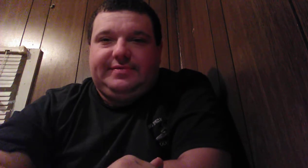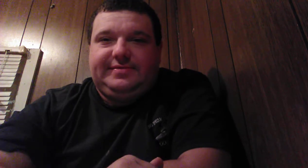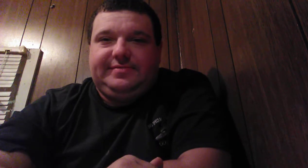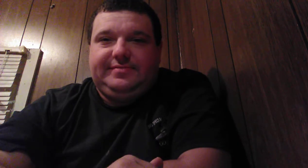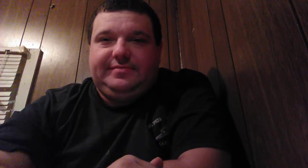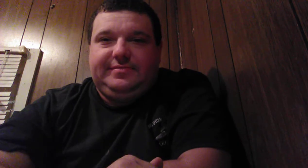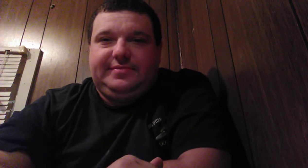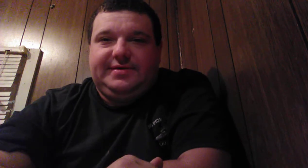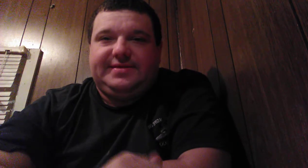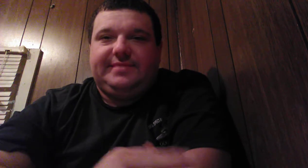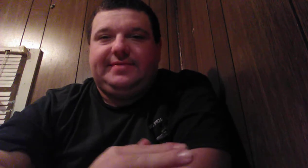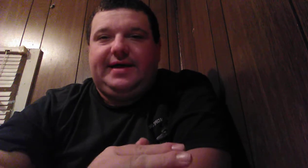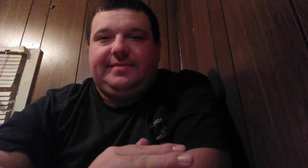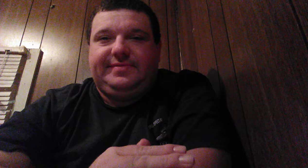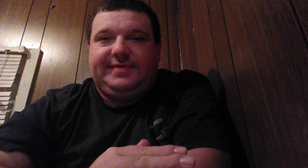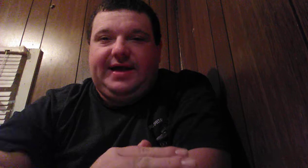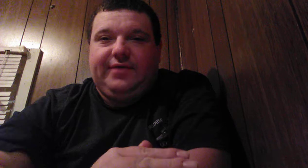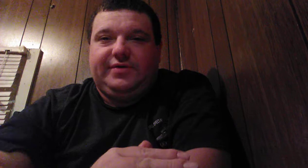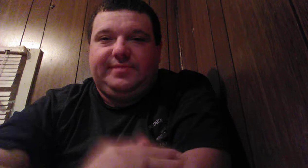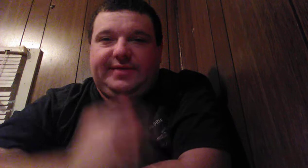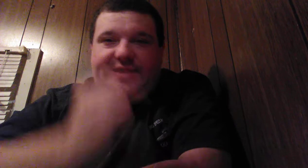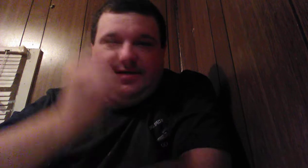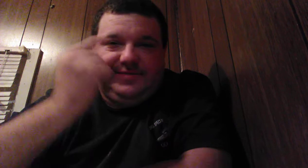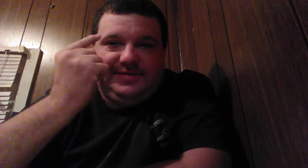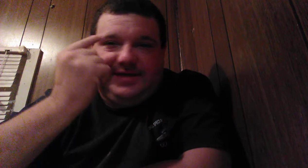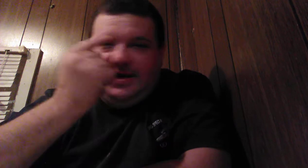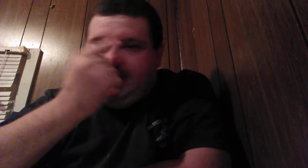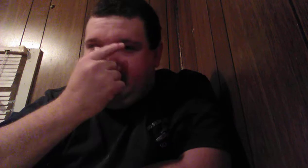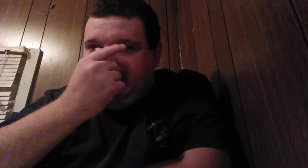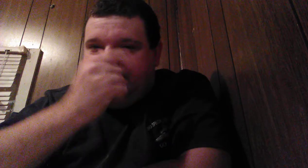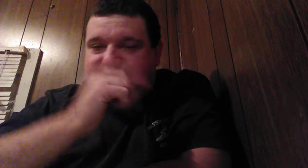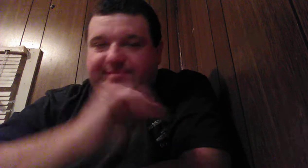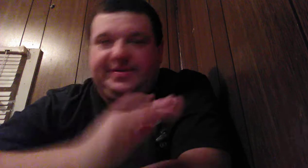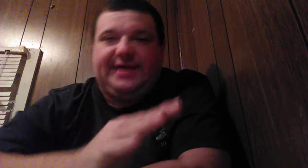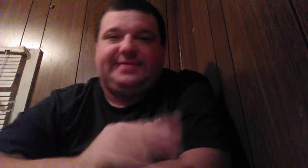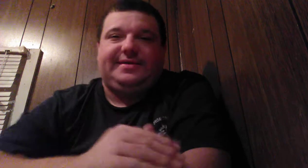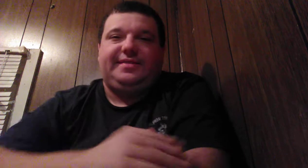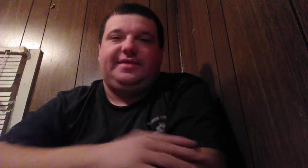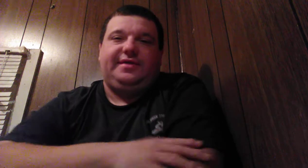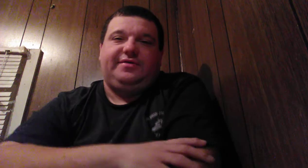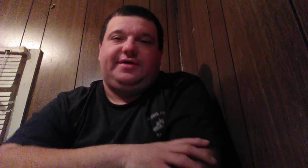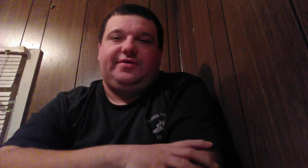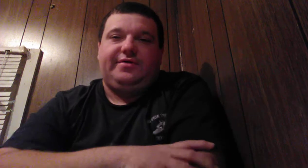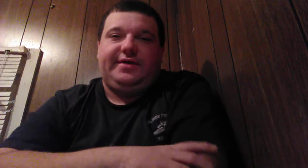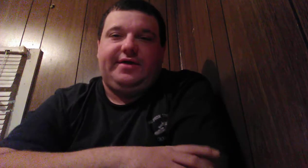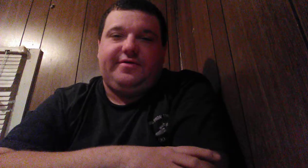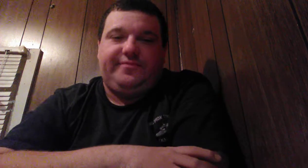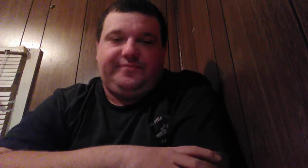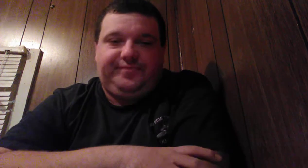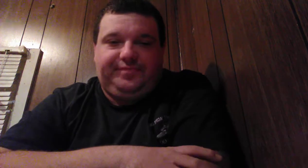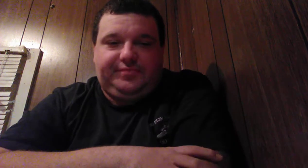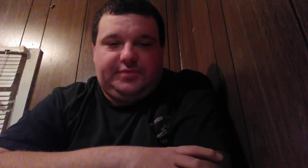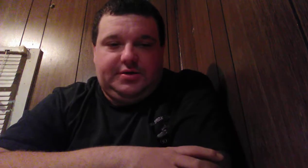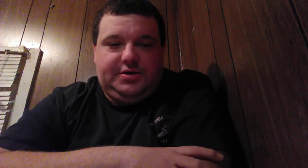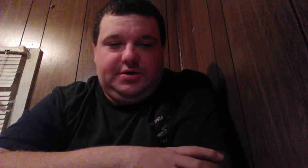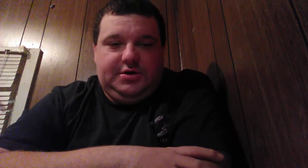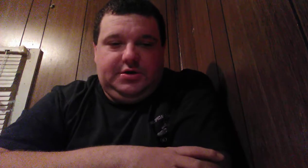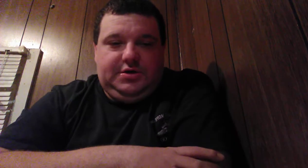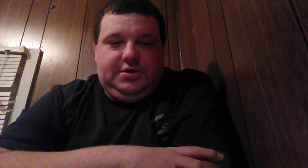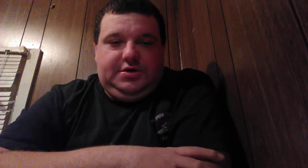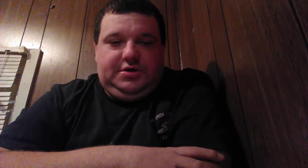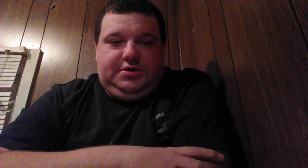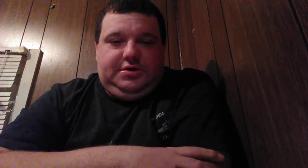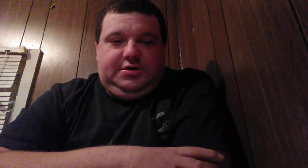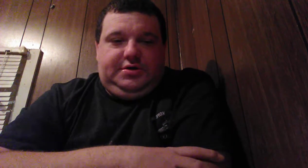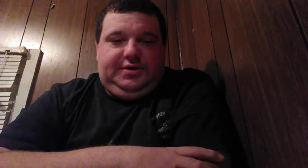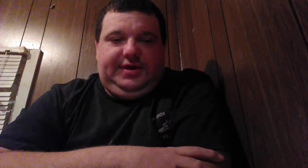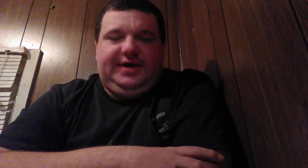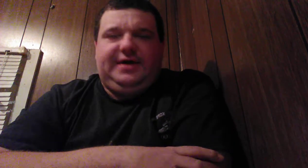because sometimes Irishmen have these eyebrows but that's neither here or there yeah